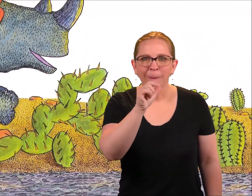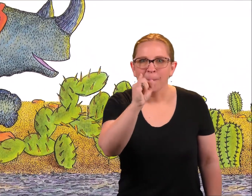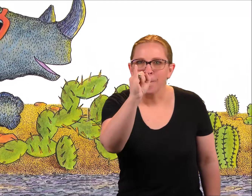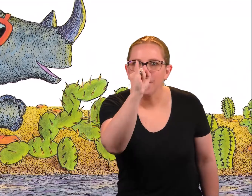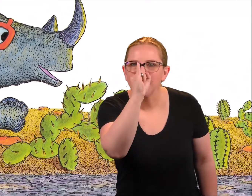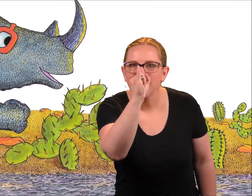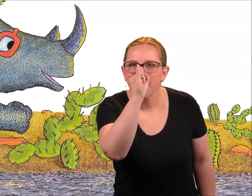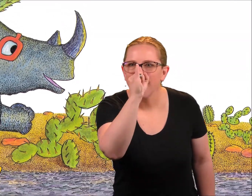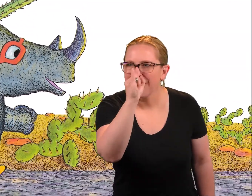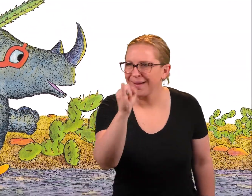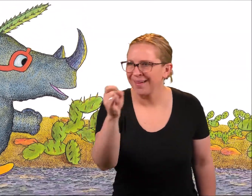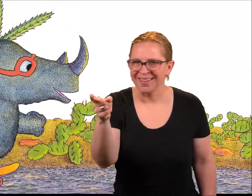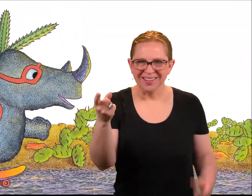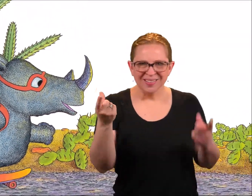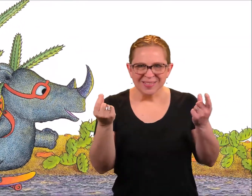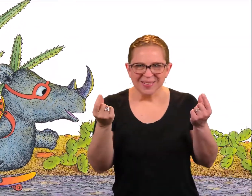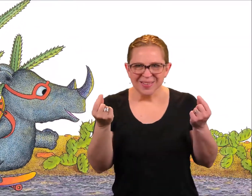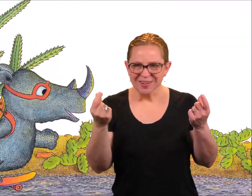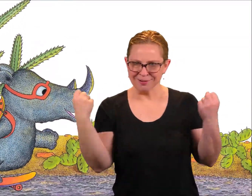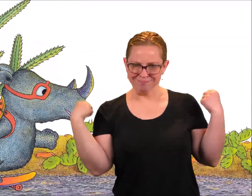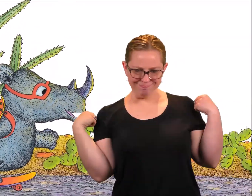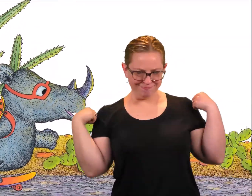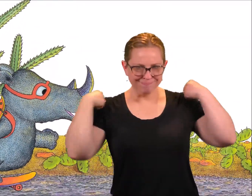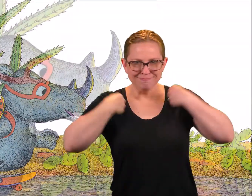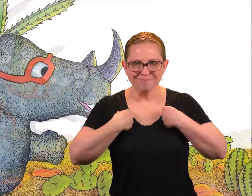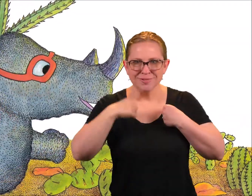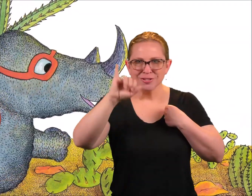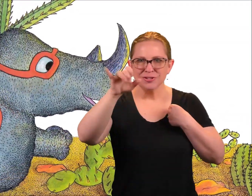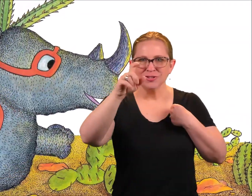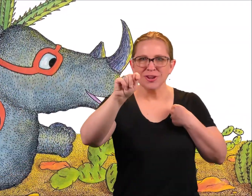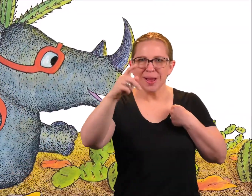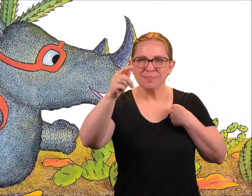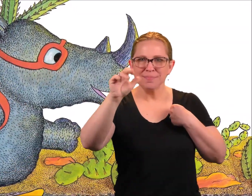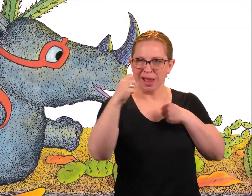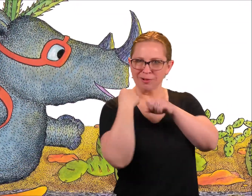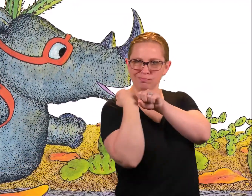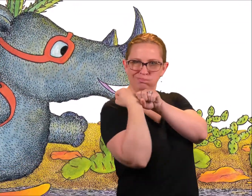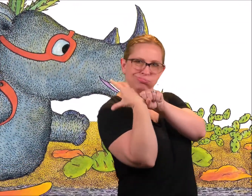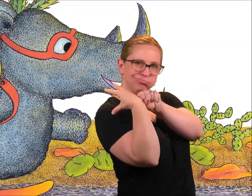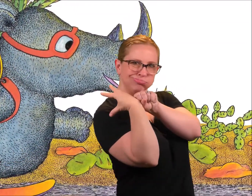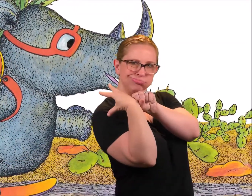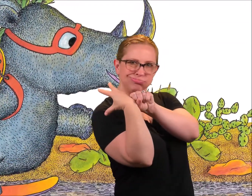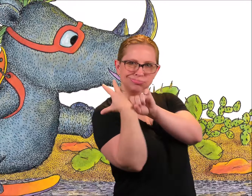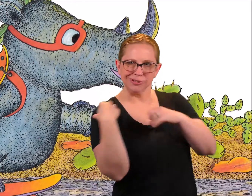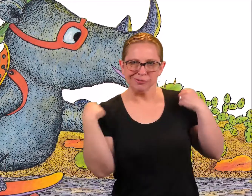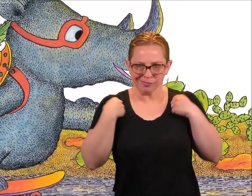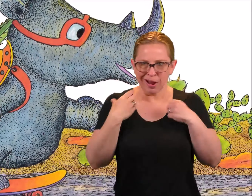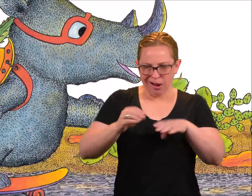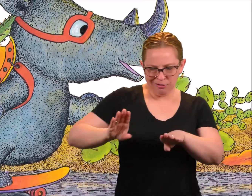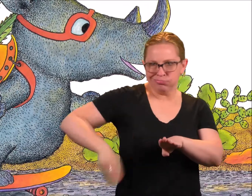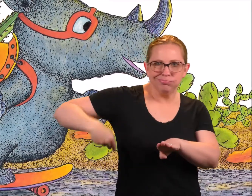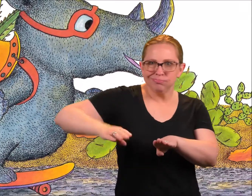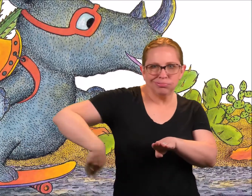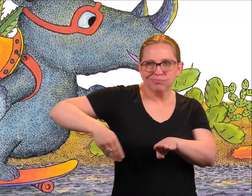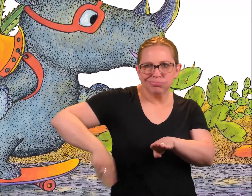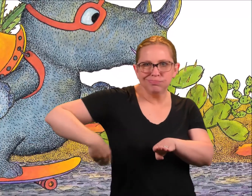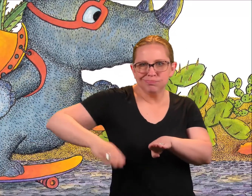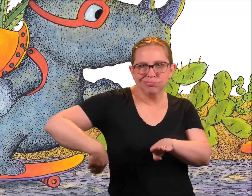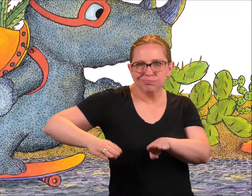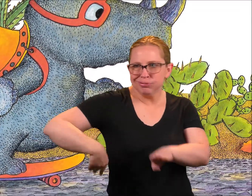This is a rhinoceros wearing a jet pack and skateboarding across